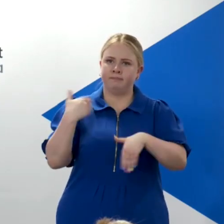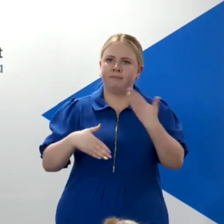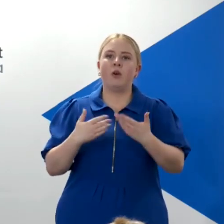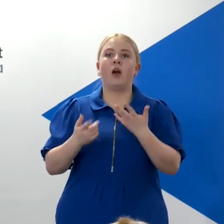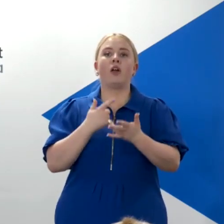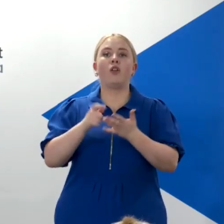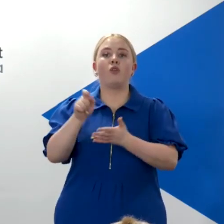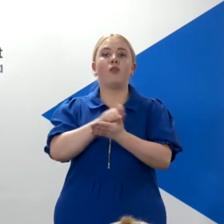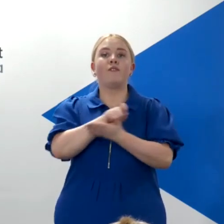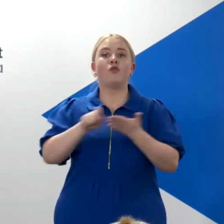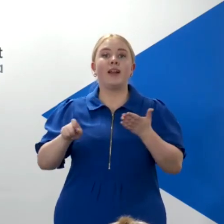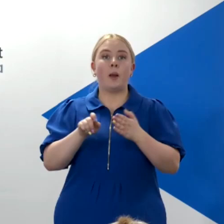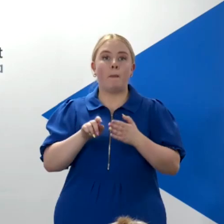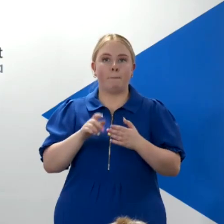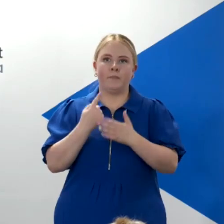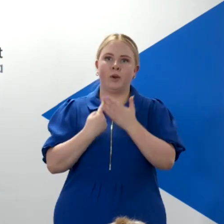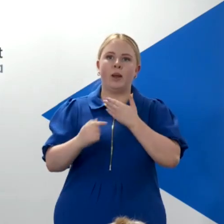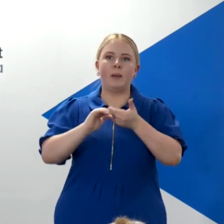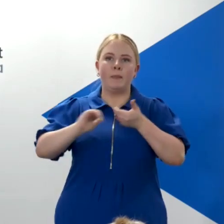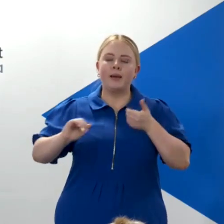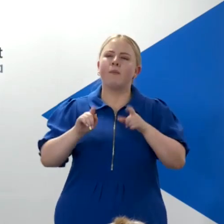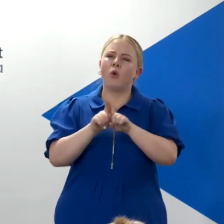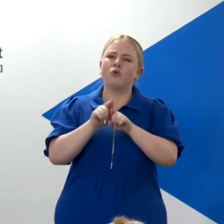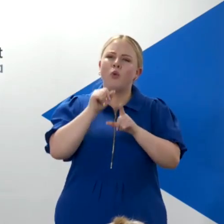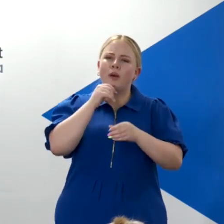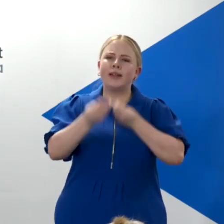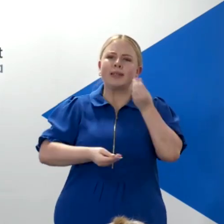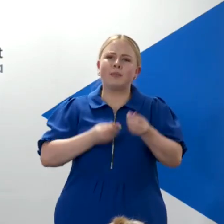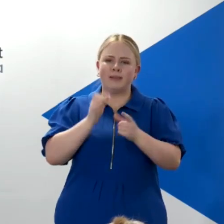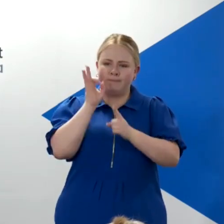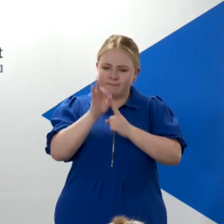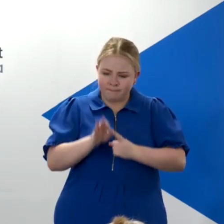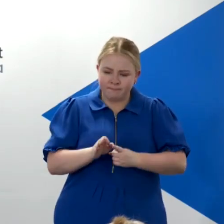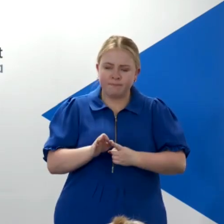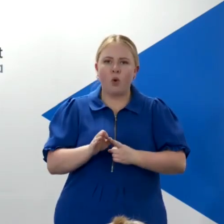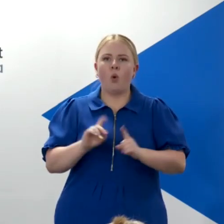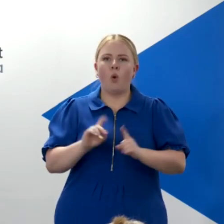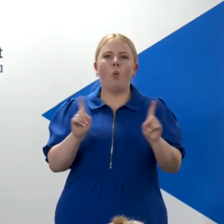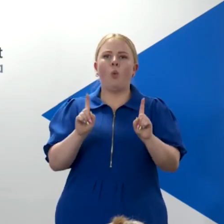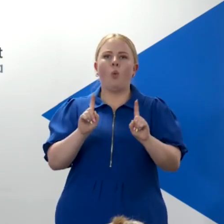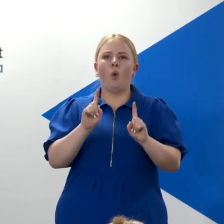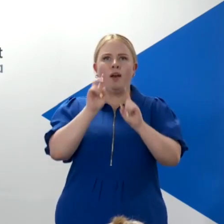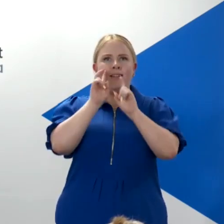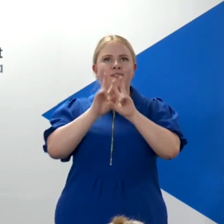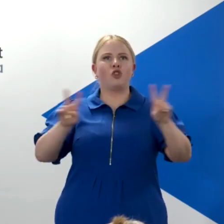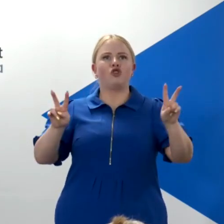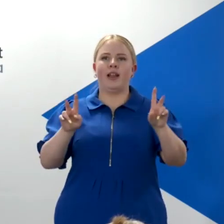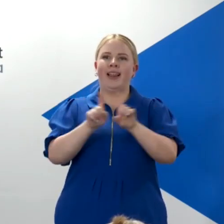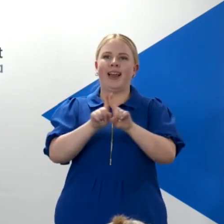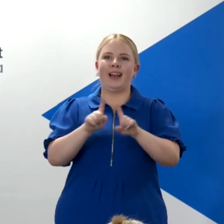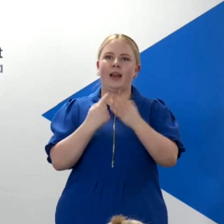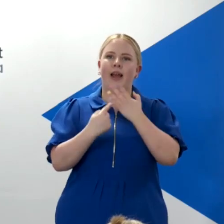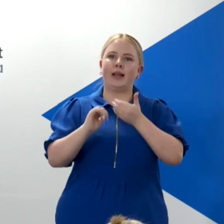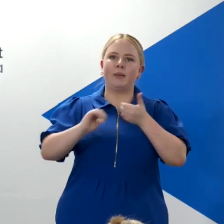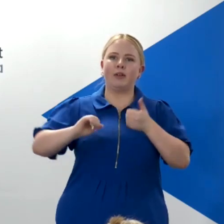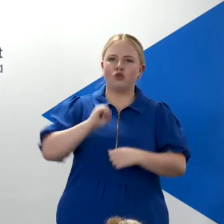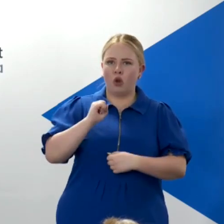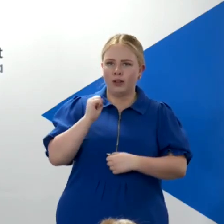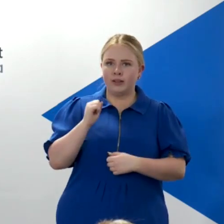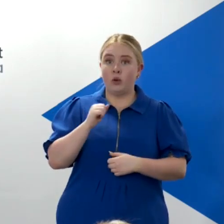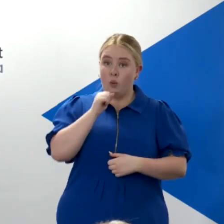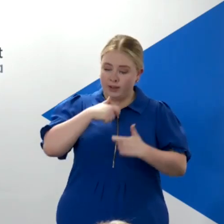referendum on independence, but of course, that we would outline the vision of an independent Scotland. We would continue that independence